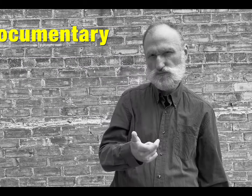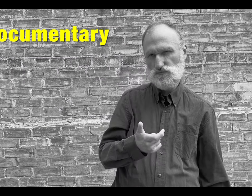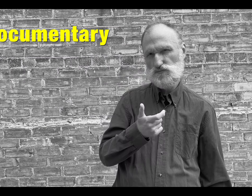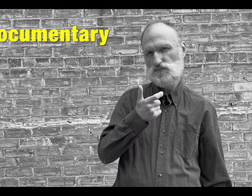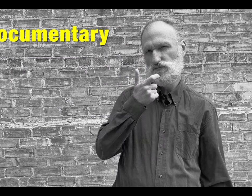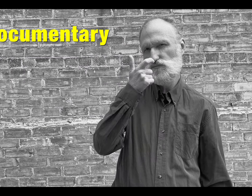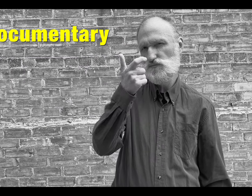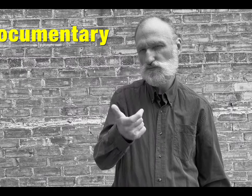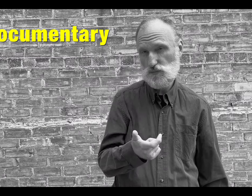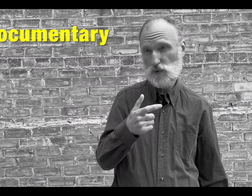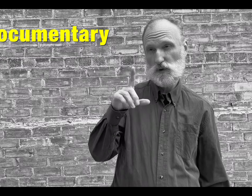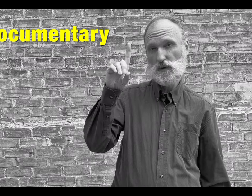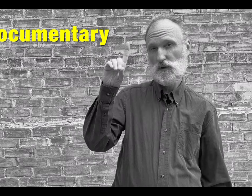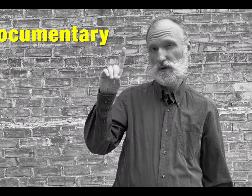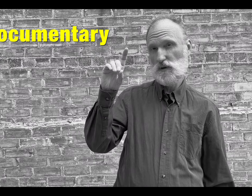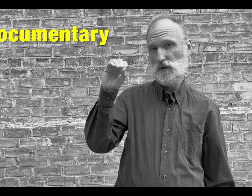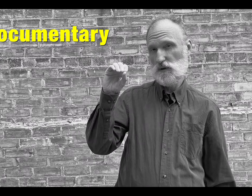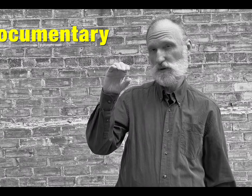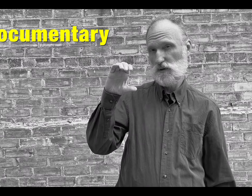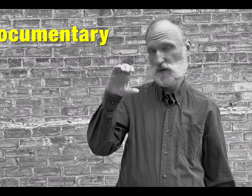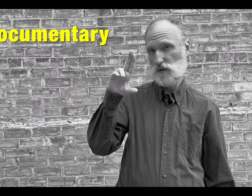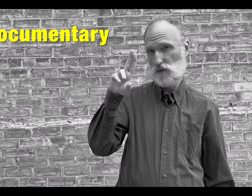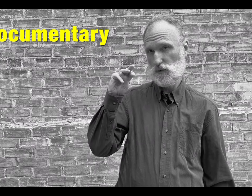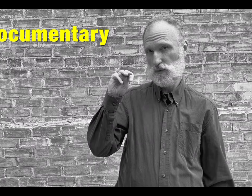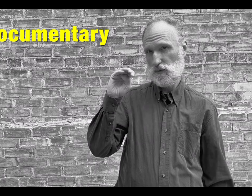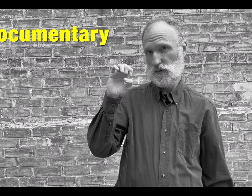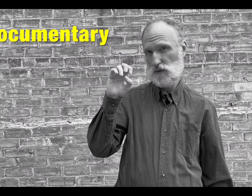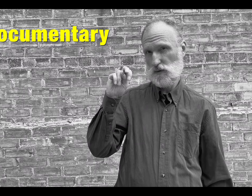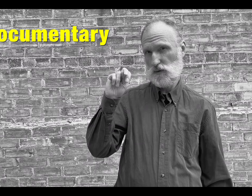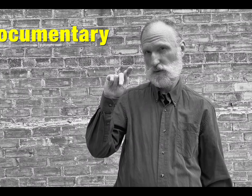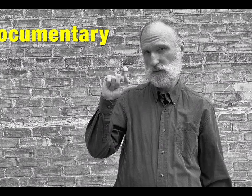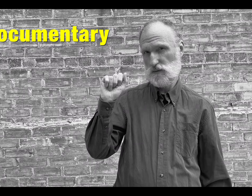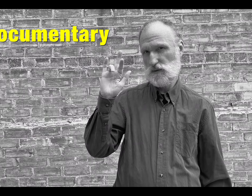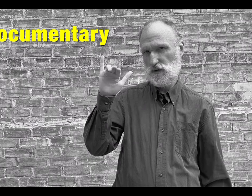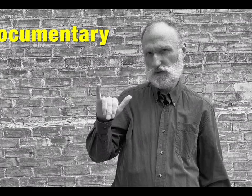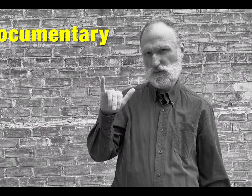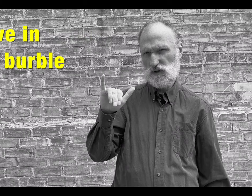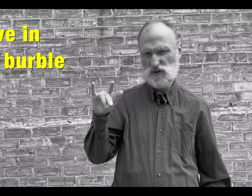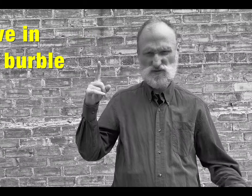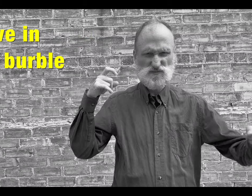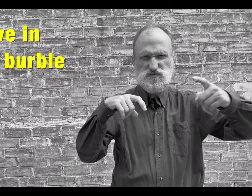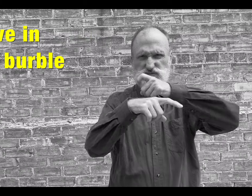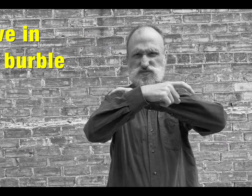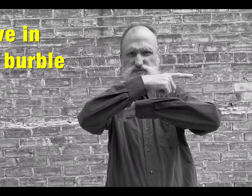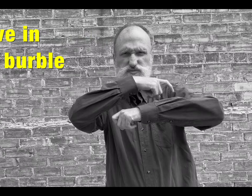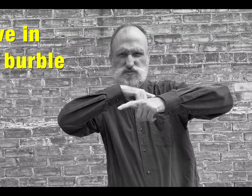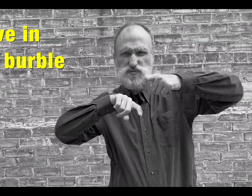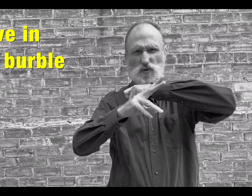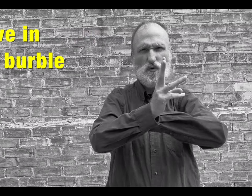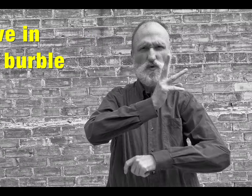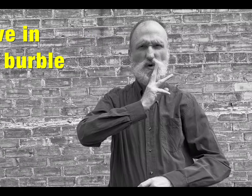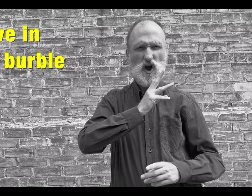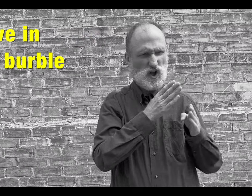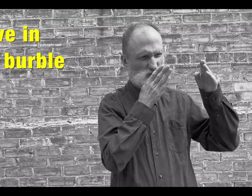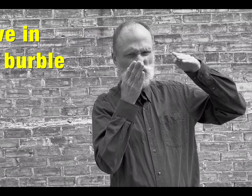they dove in into the burble of river,